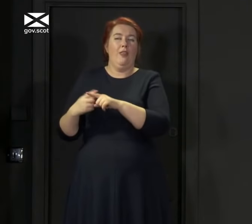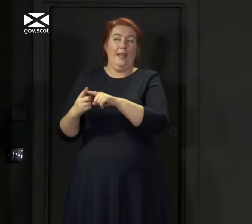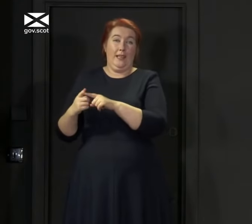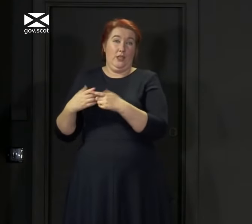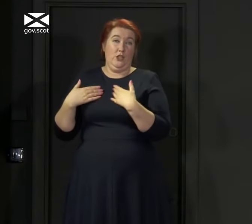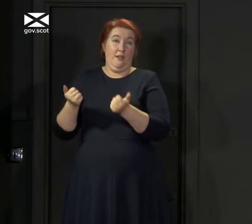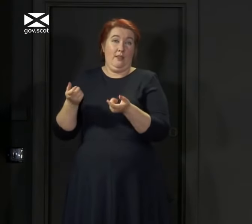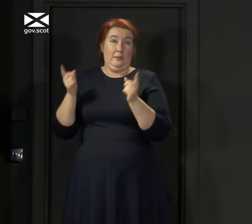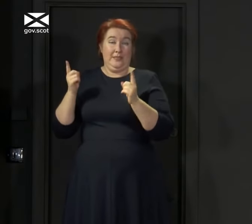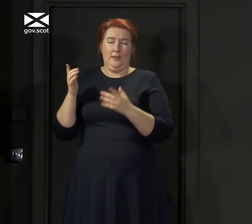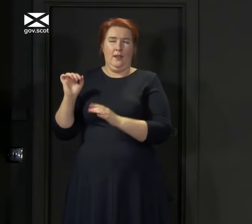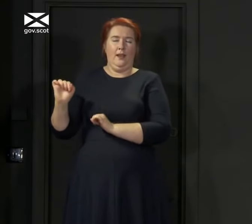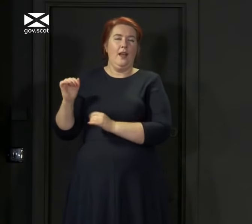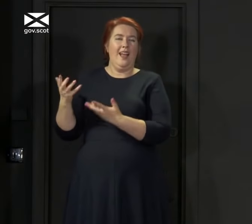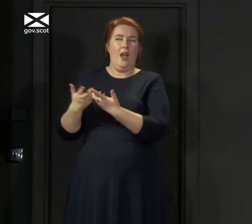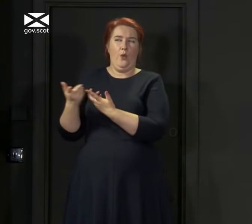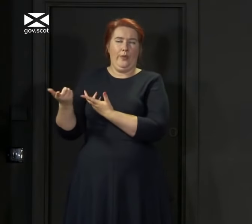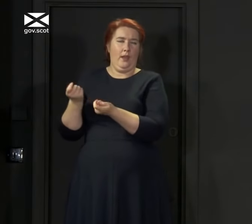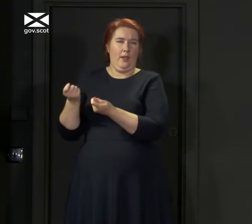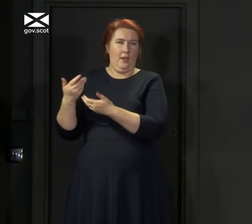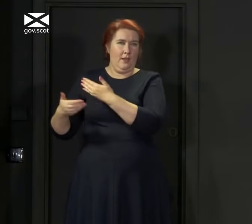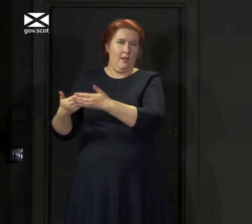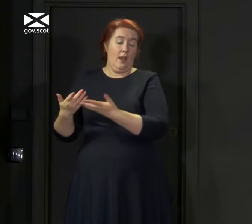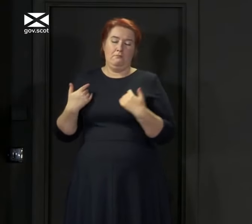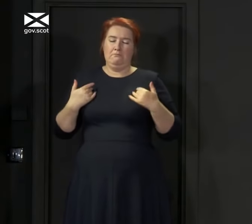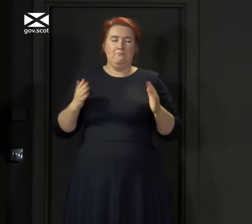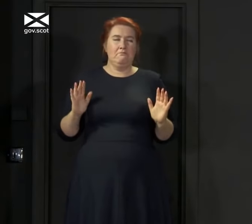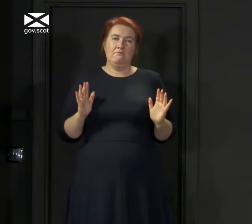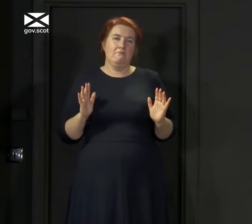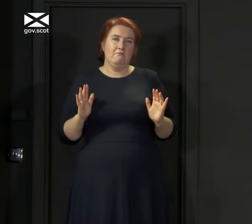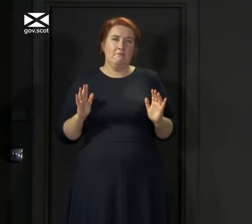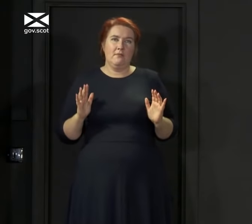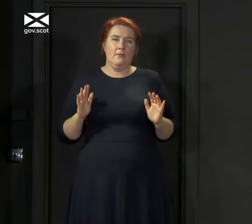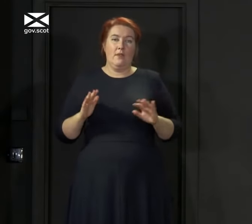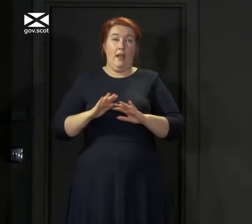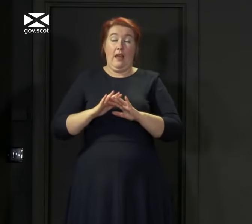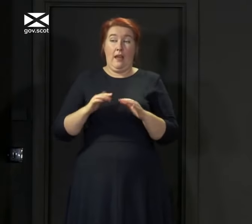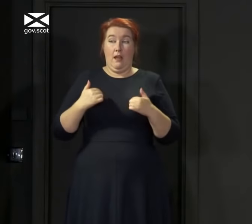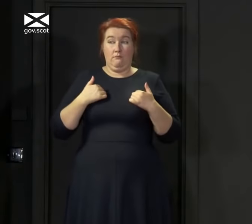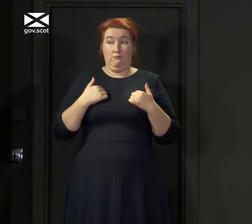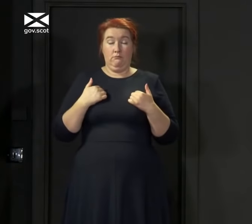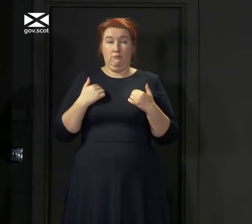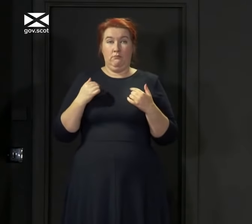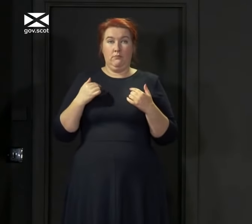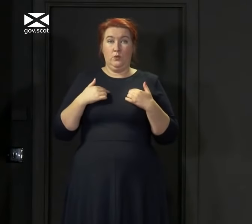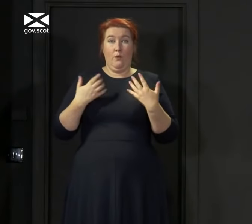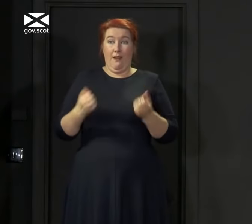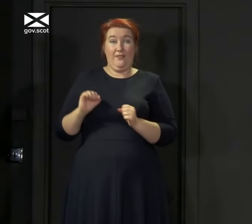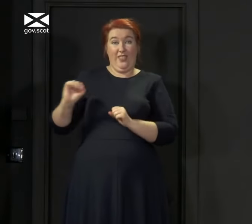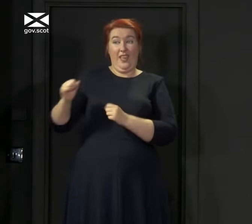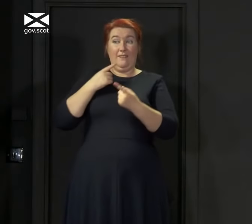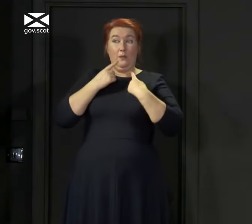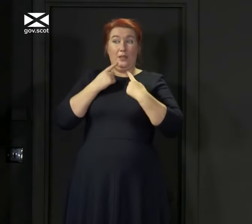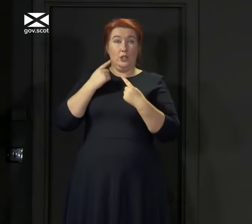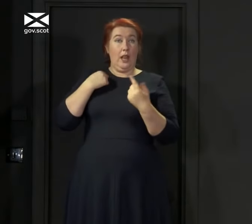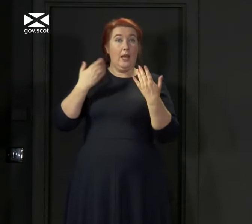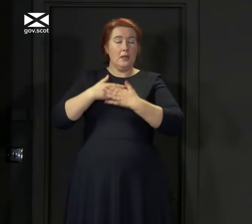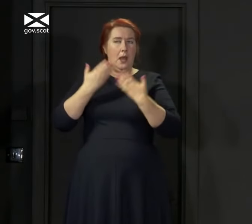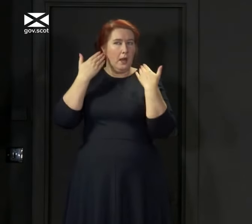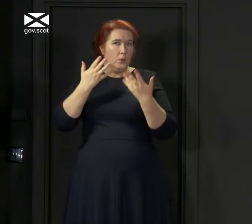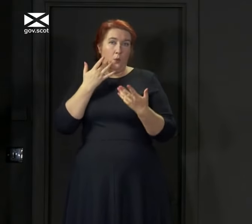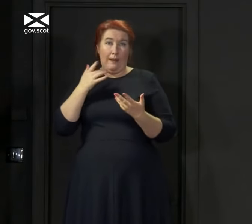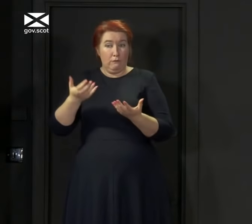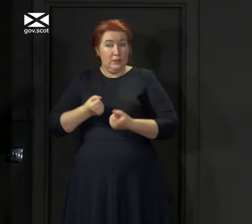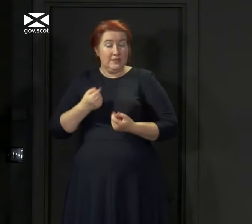Secretary's handling of these things, because I don't have all the information that they would have had last night. I don't know when they got that